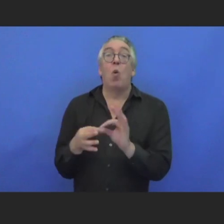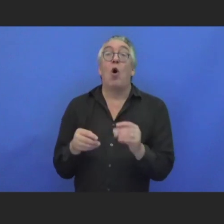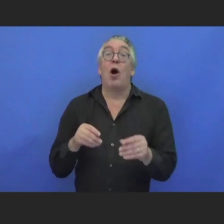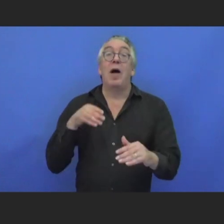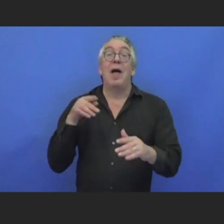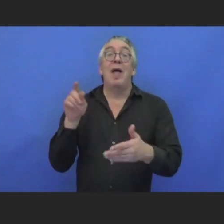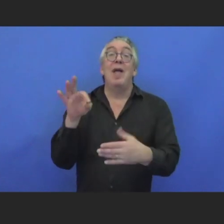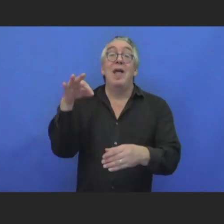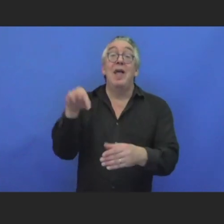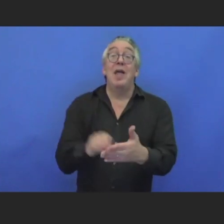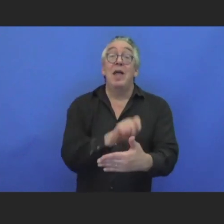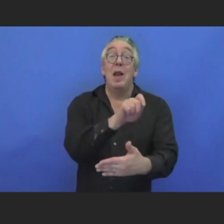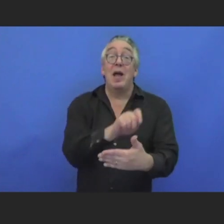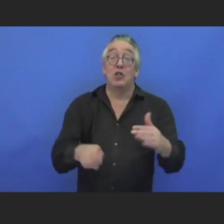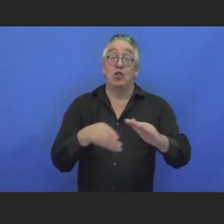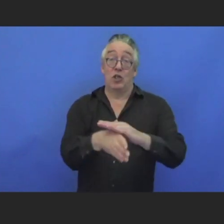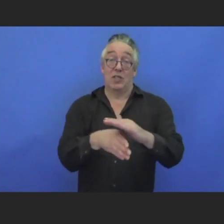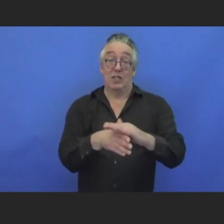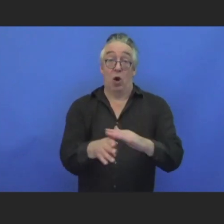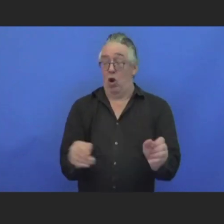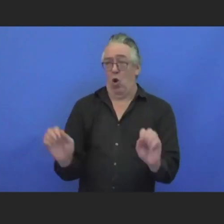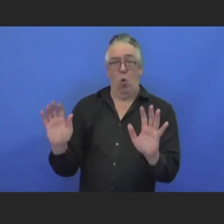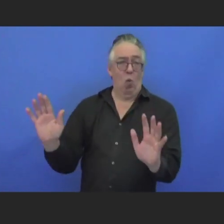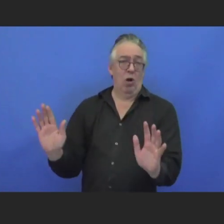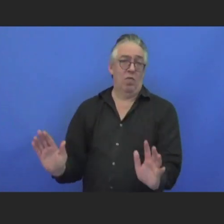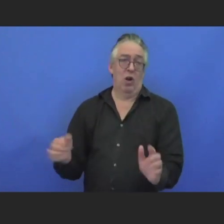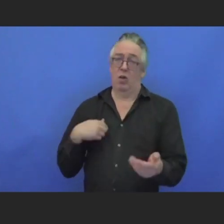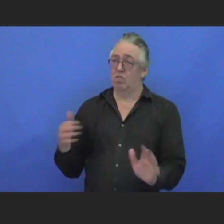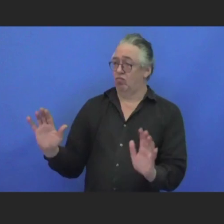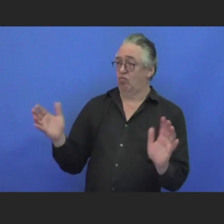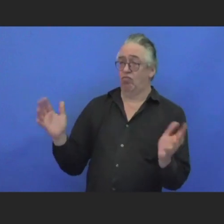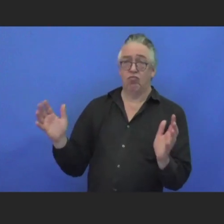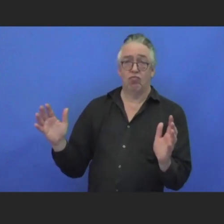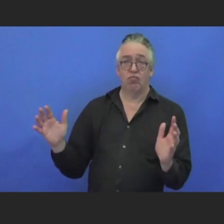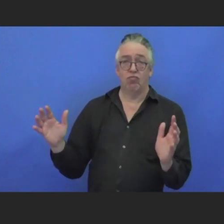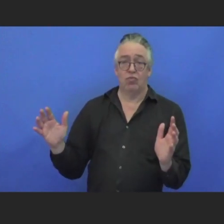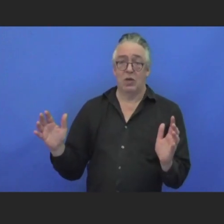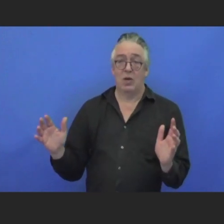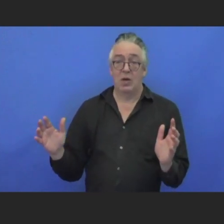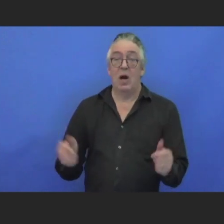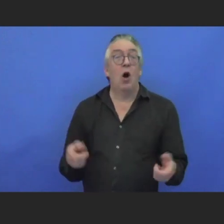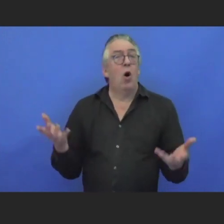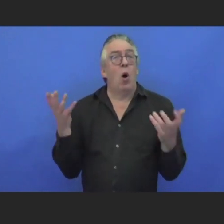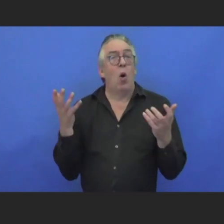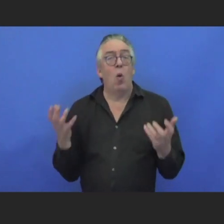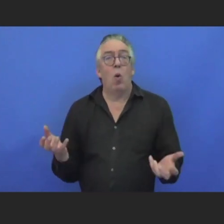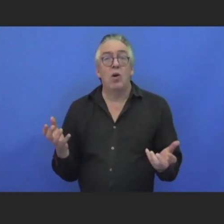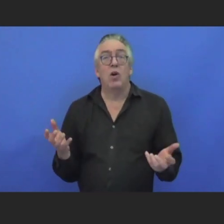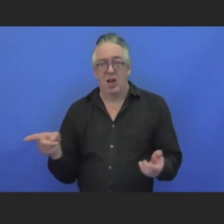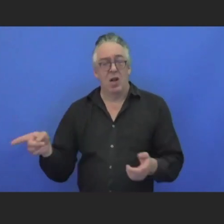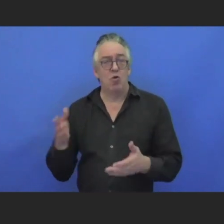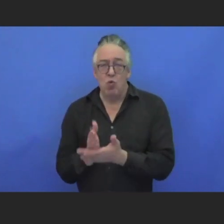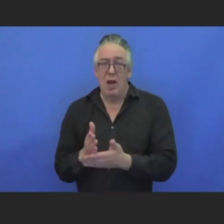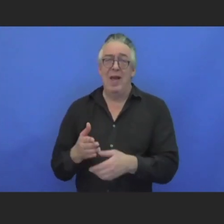This is a great initiative, and I really applauded that way. They are looking into it and making all their efforts to ensure